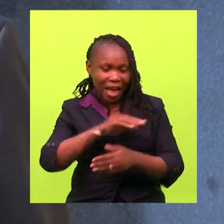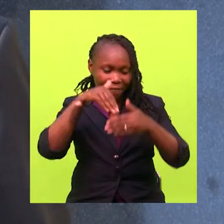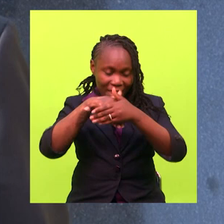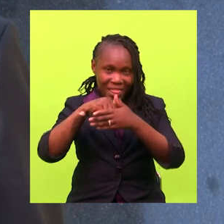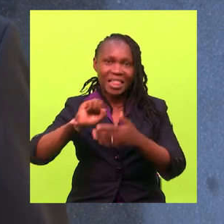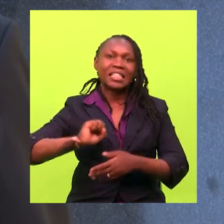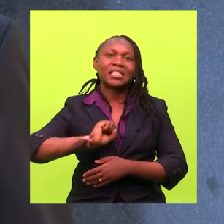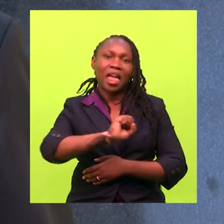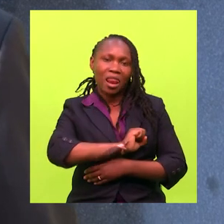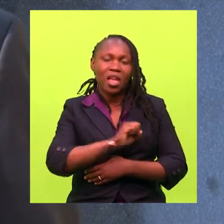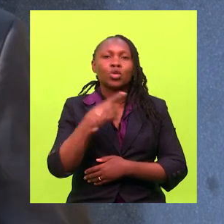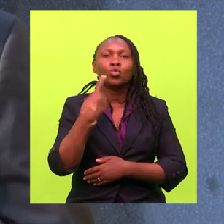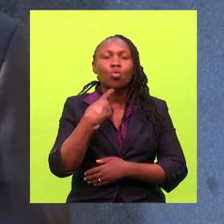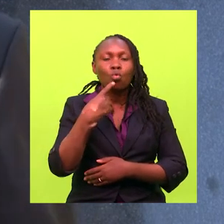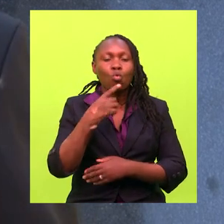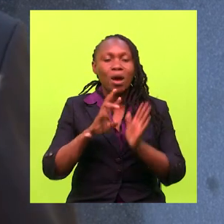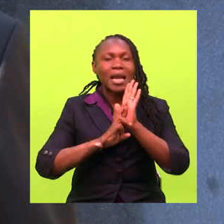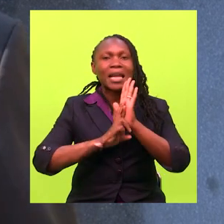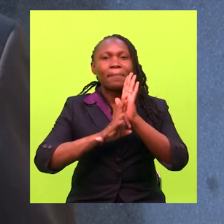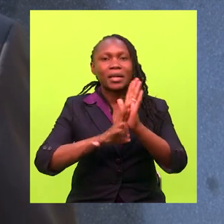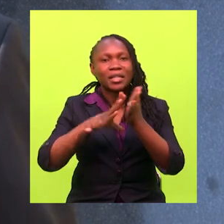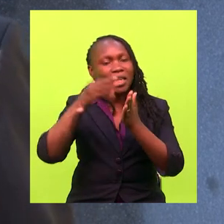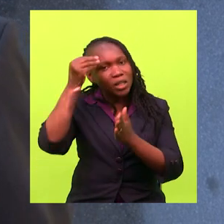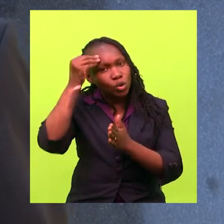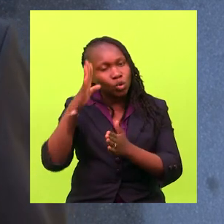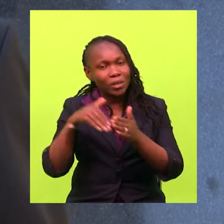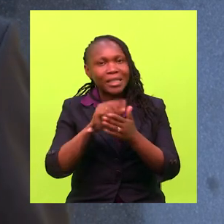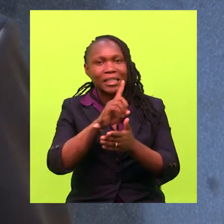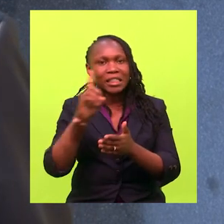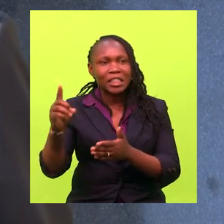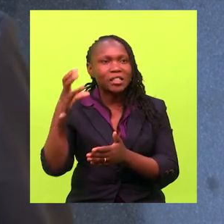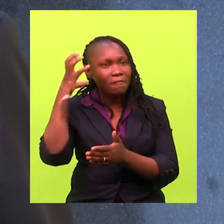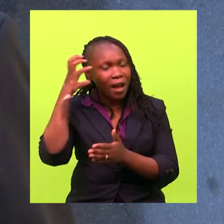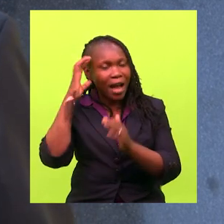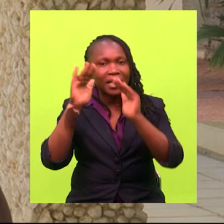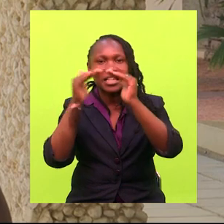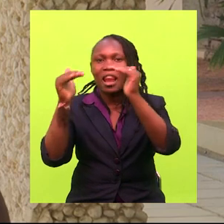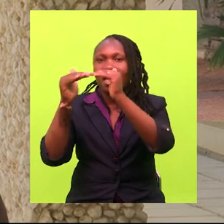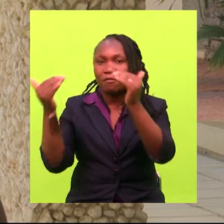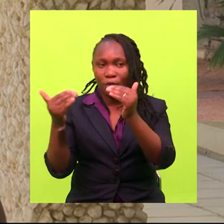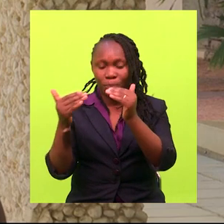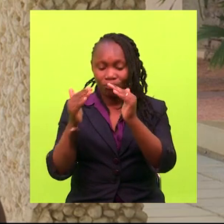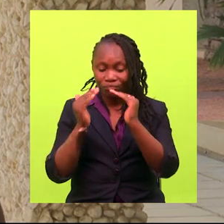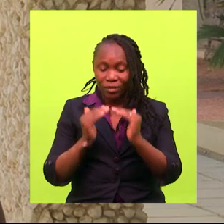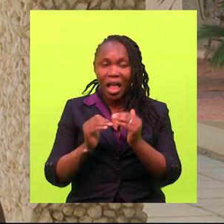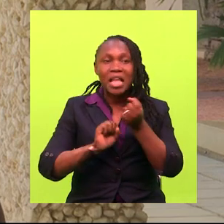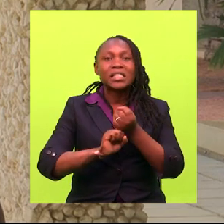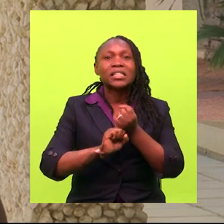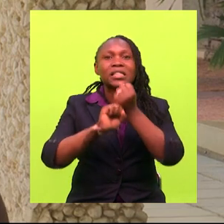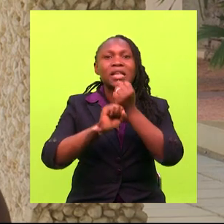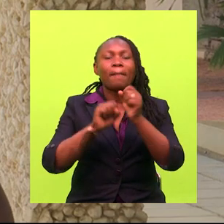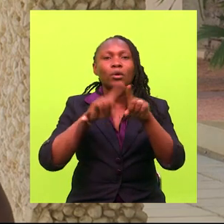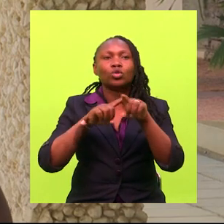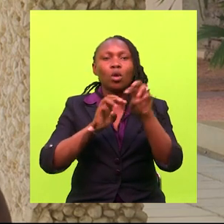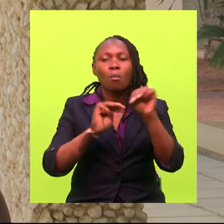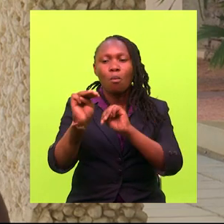who is also in the Senate, representing the student at each and every faculty level. So, support in terms of